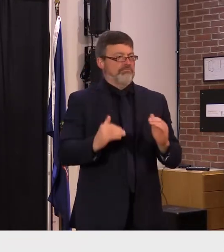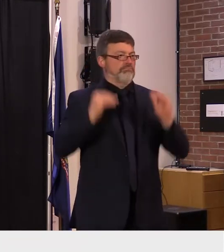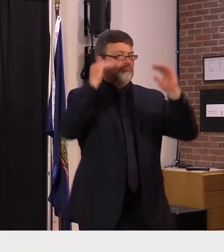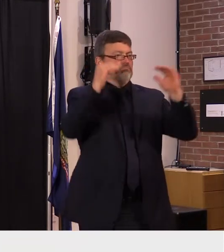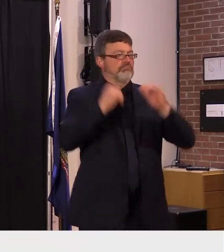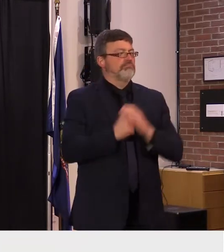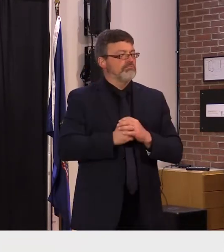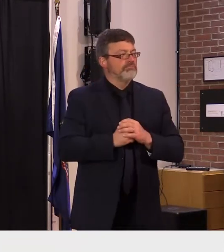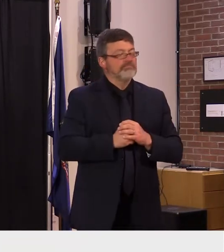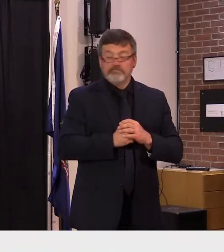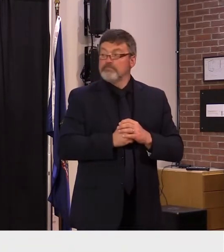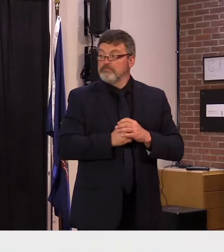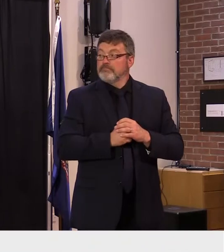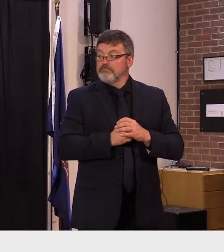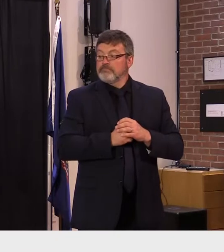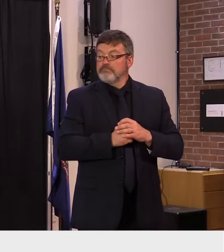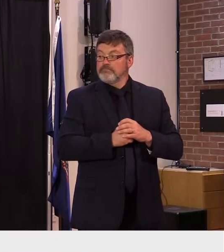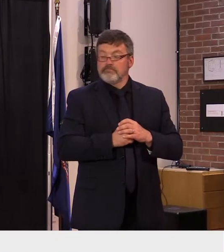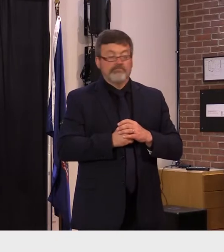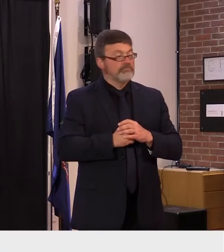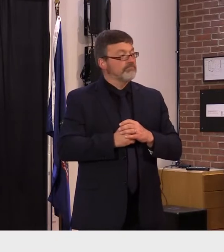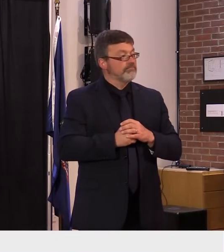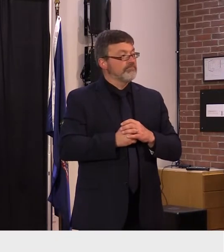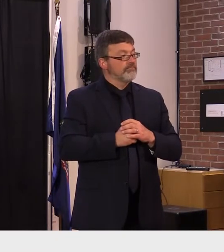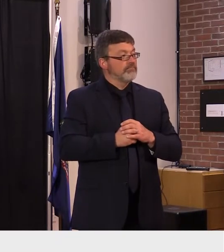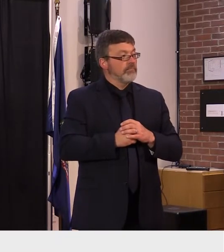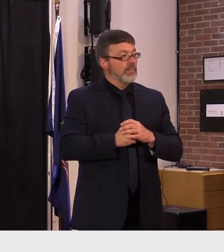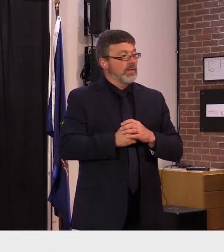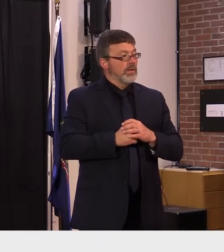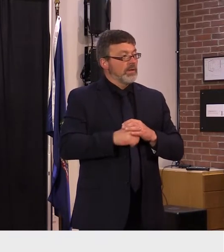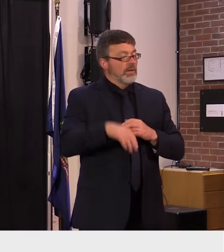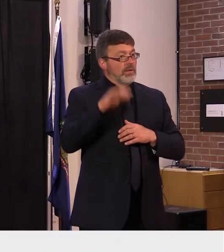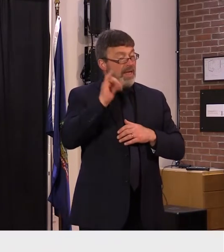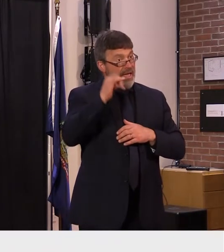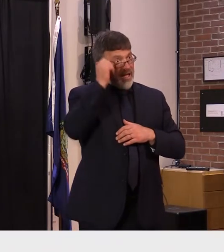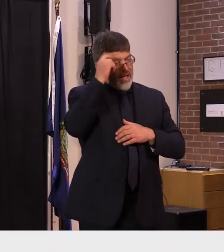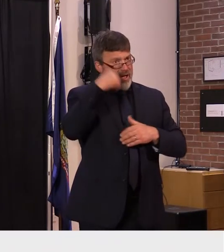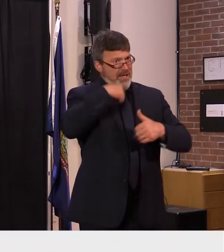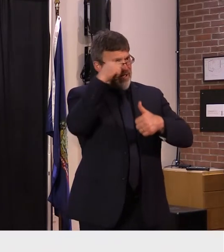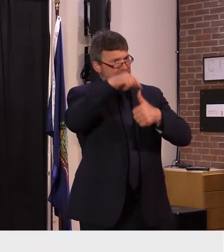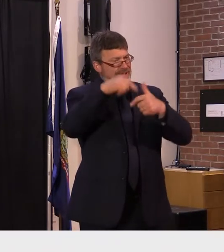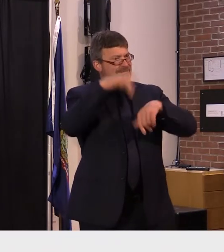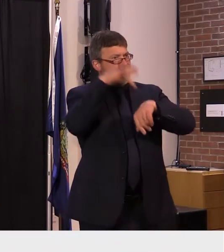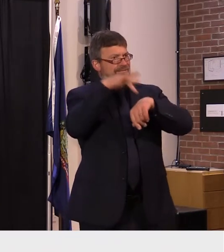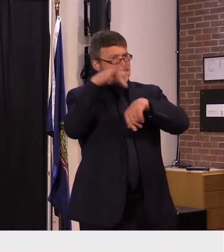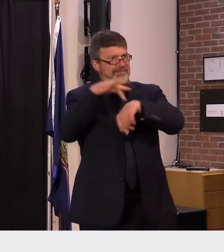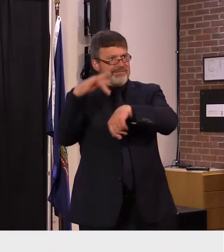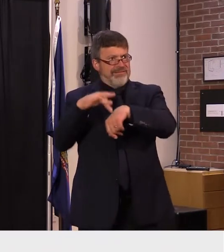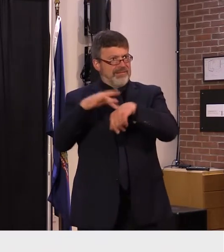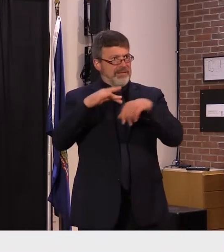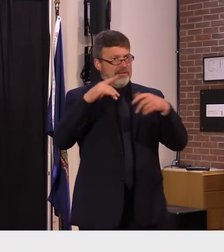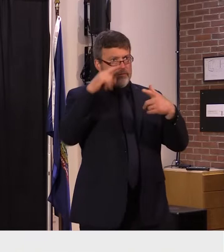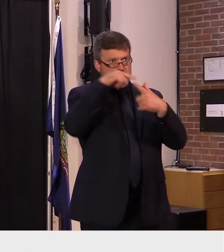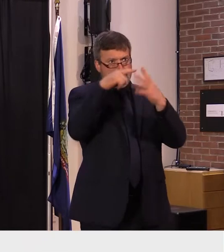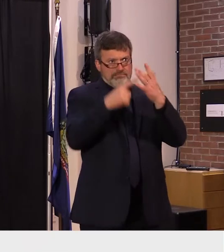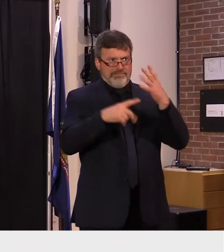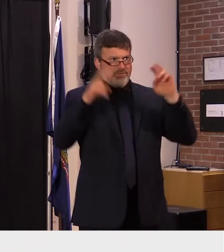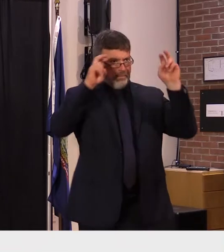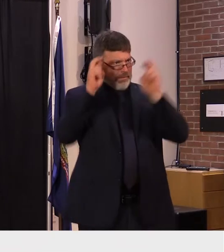these are just some of the highlights of our recovery plans which actually is a fairly complex project